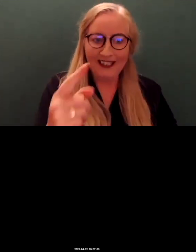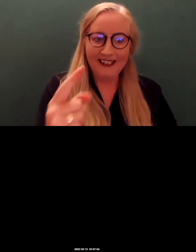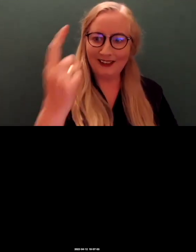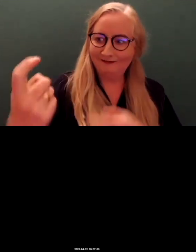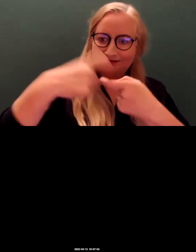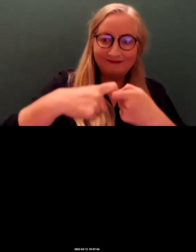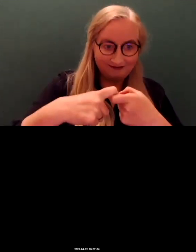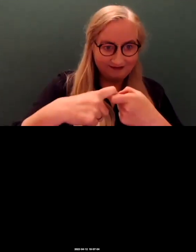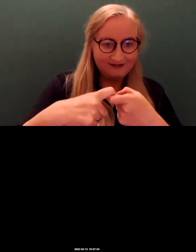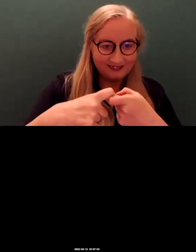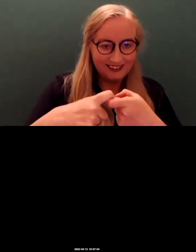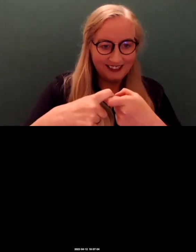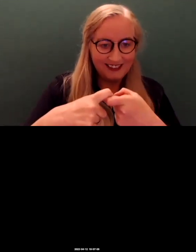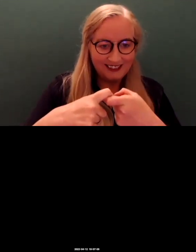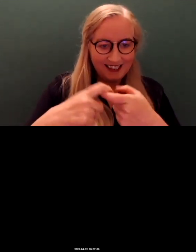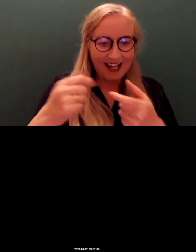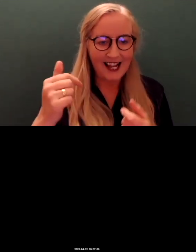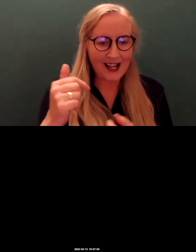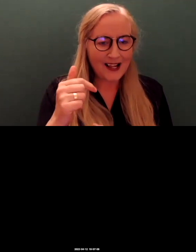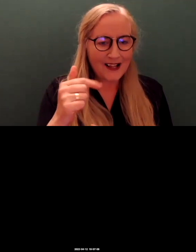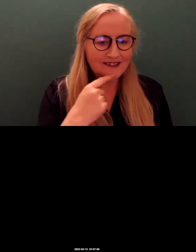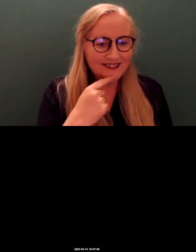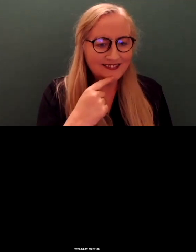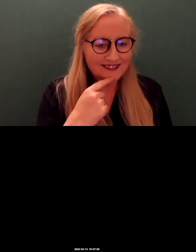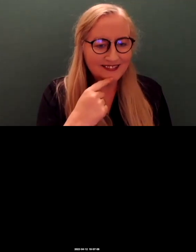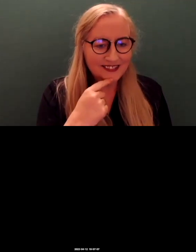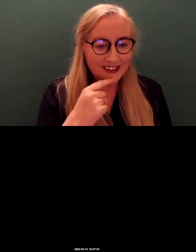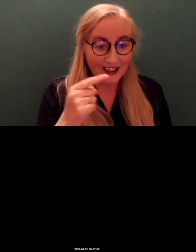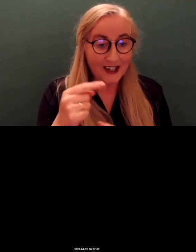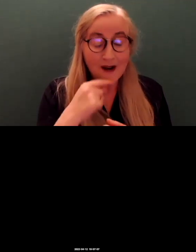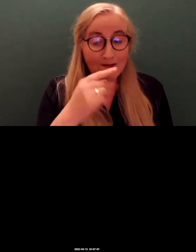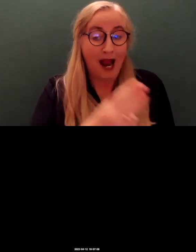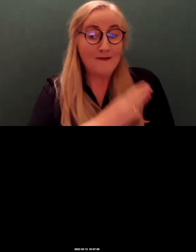you could do a million things that you choose to even, but you chose to be here, and I really, really appreciate that.